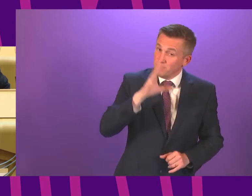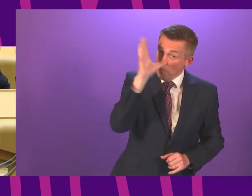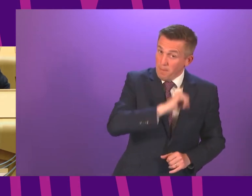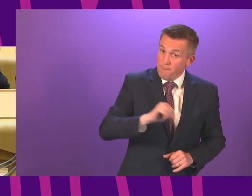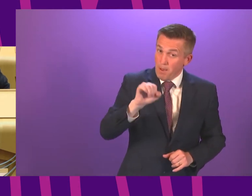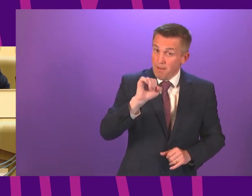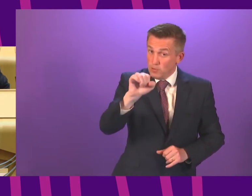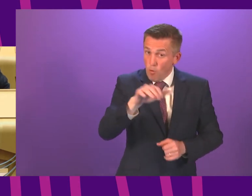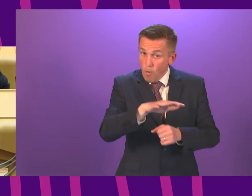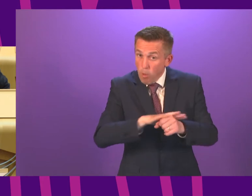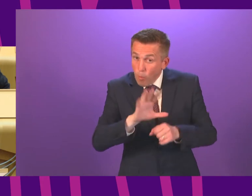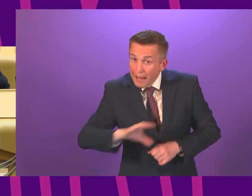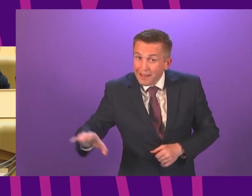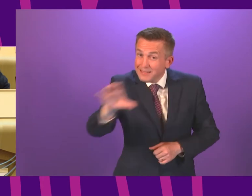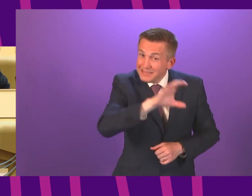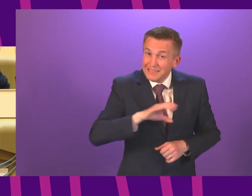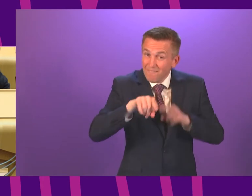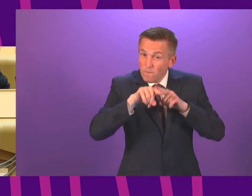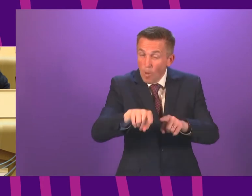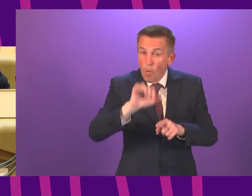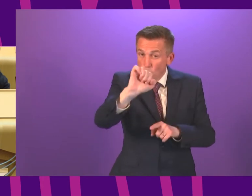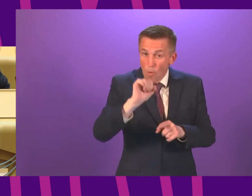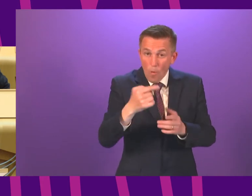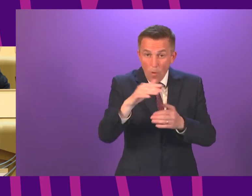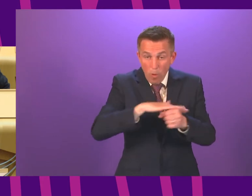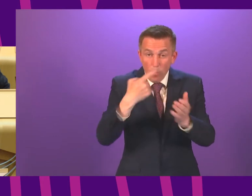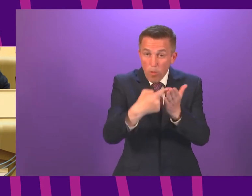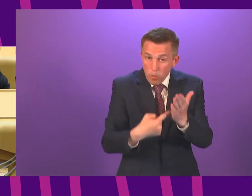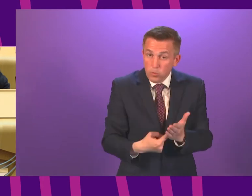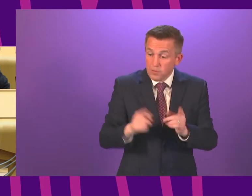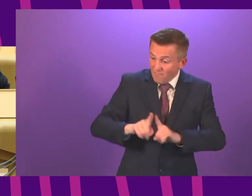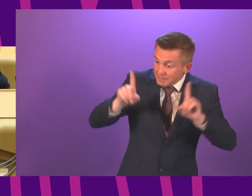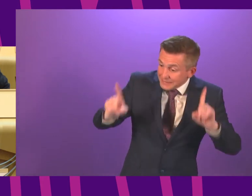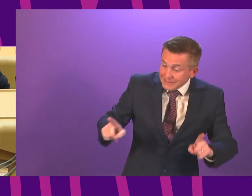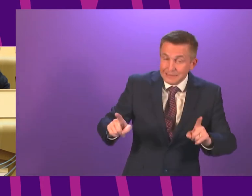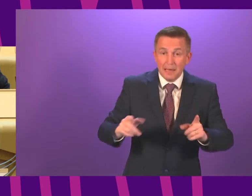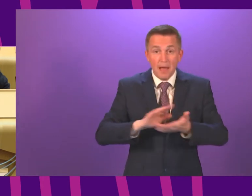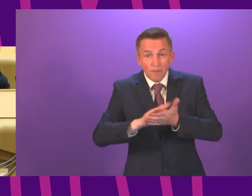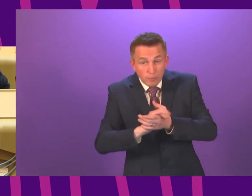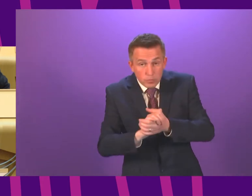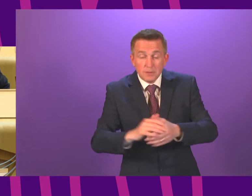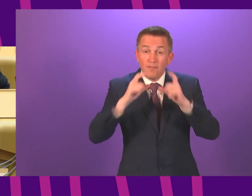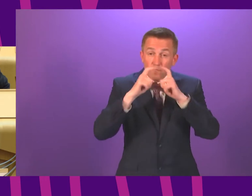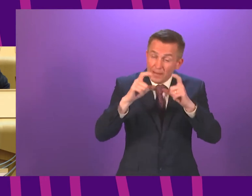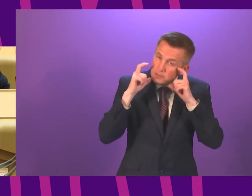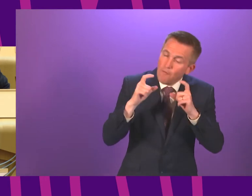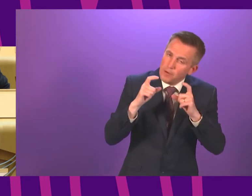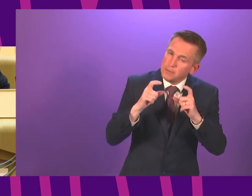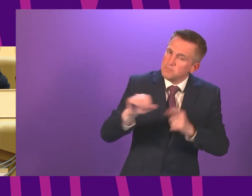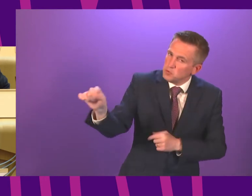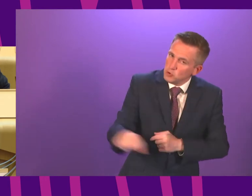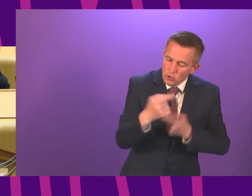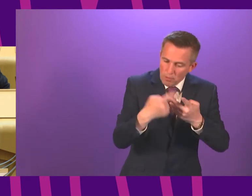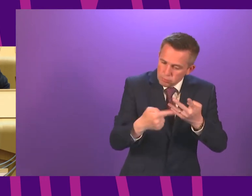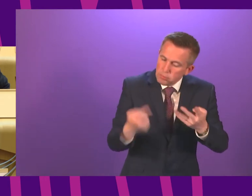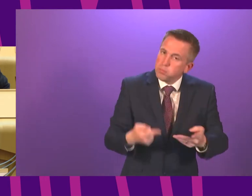to the rules where you live and follow the public health advice. Physical distancing, hand washing, face coverings, all of this is still important